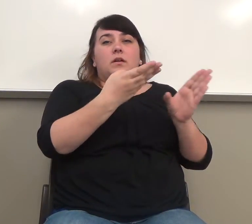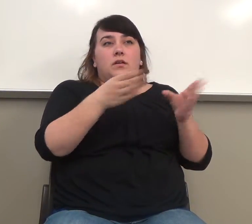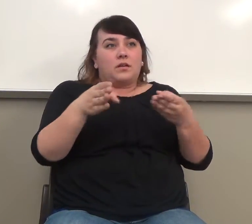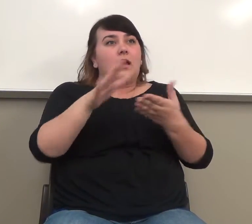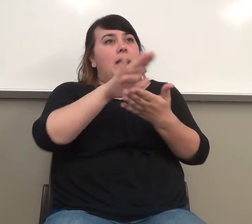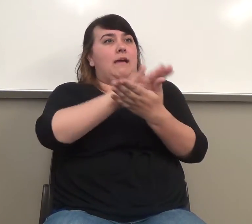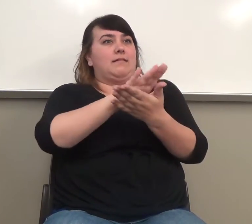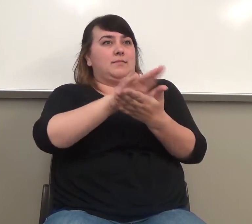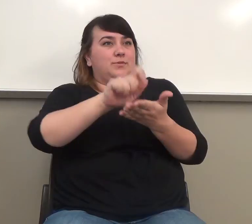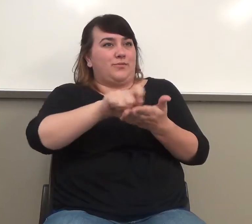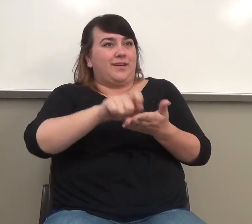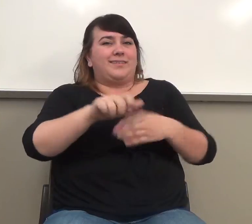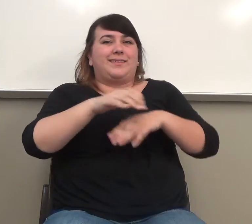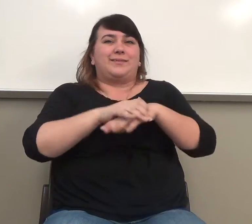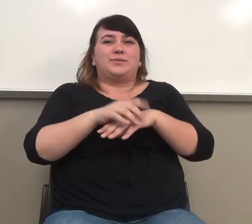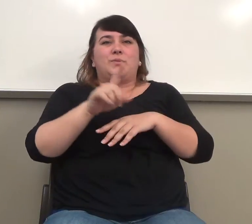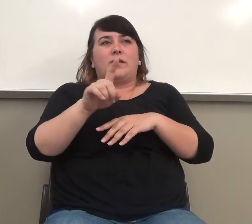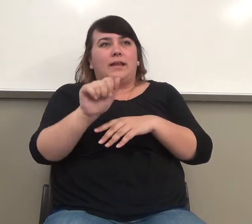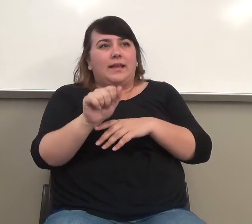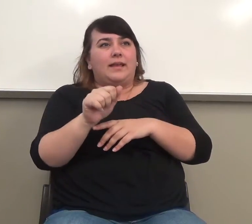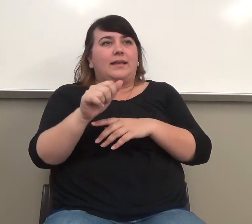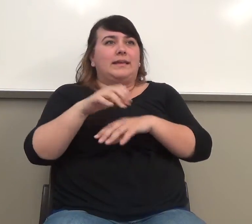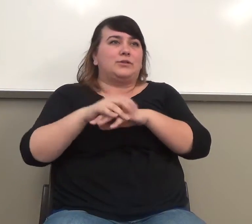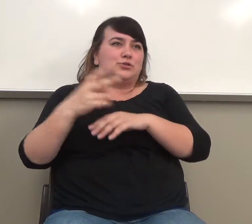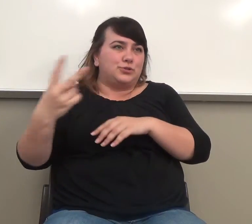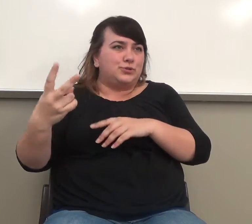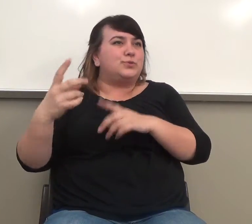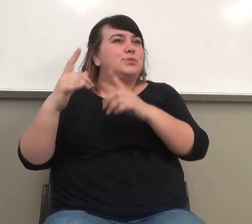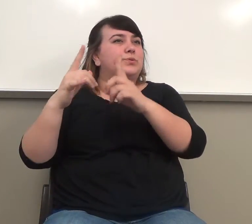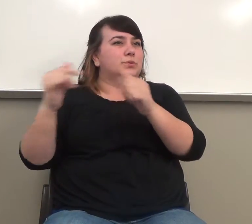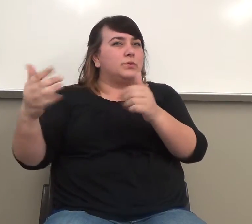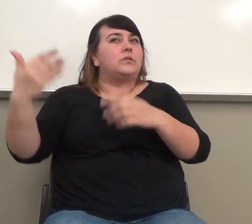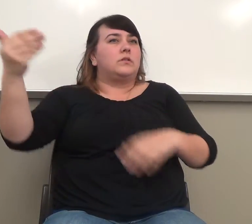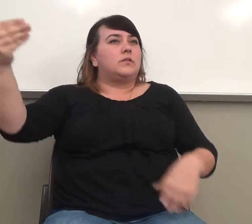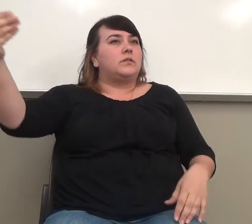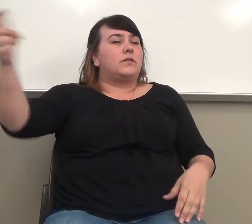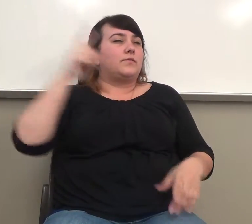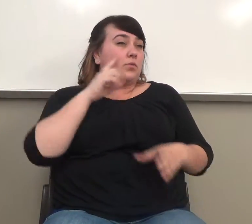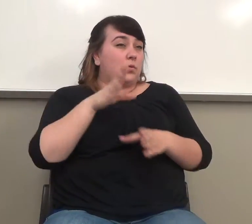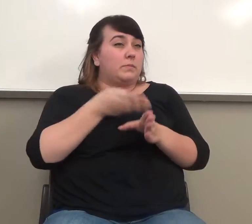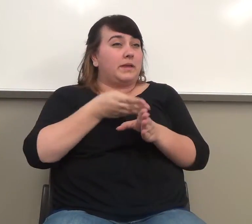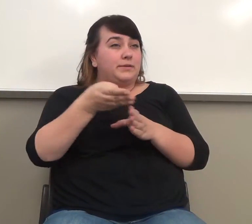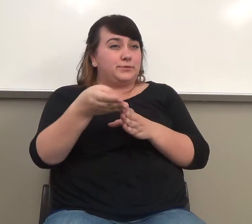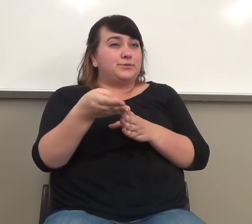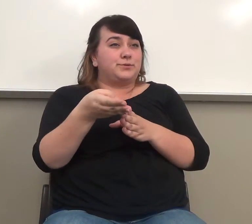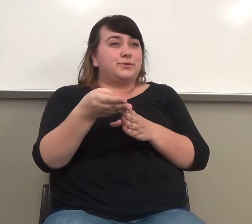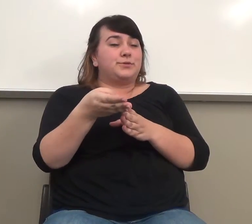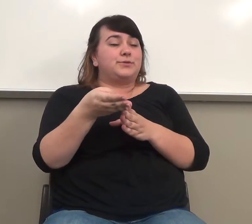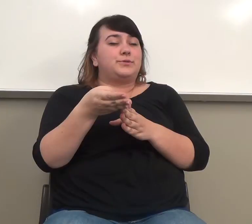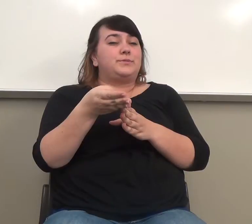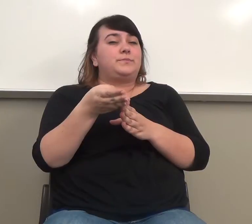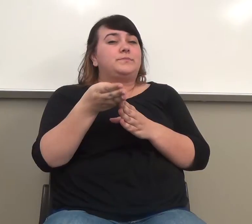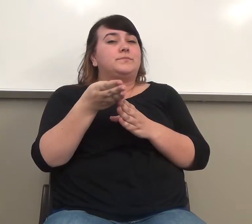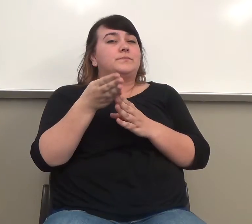1A, your English 2 classes, the classes that you take in your majors is papers